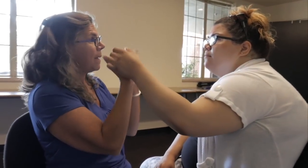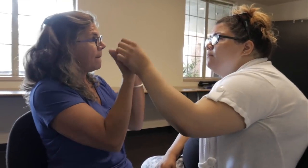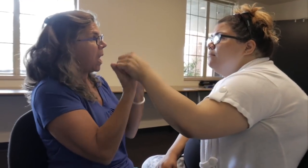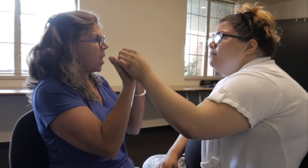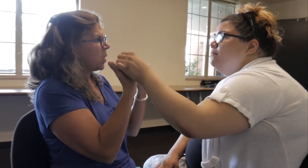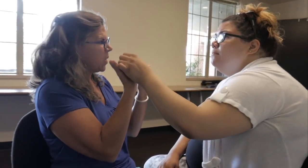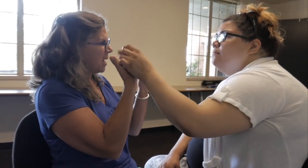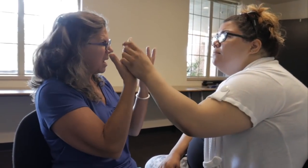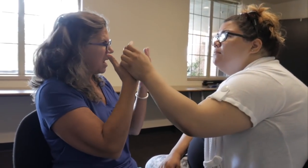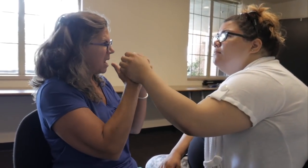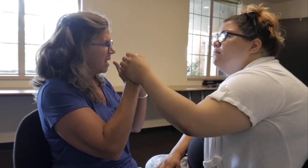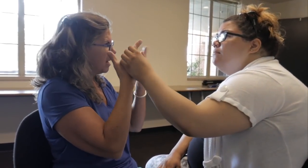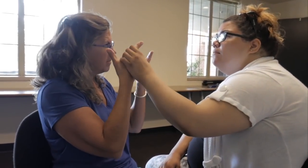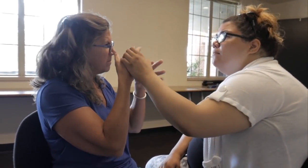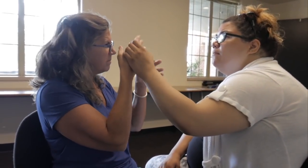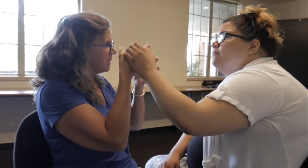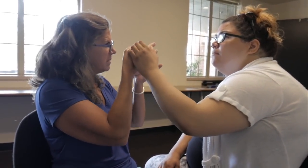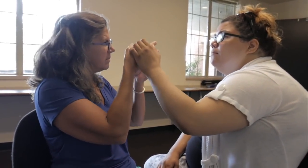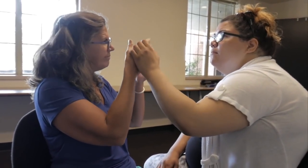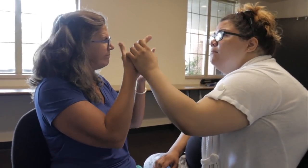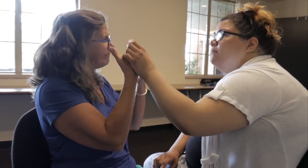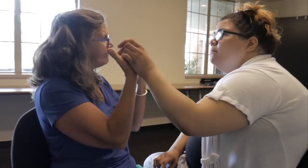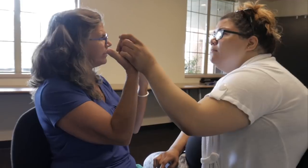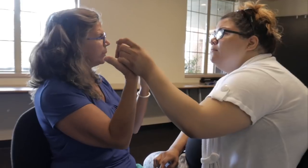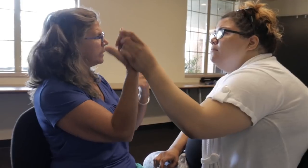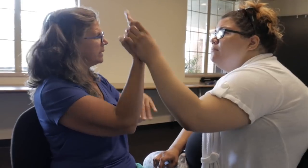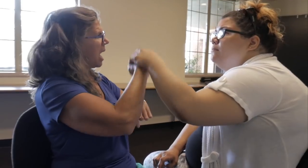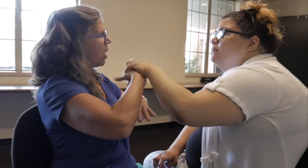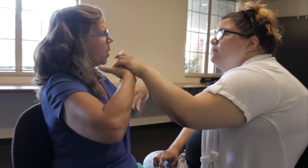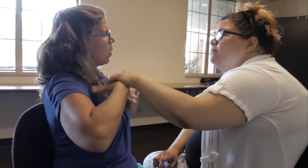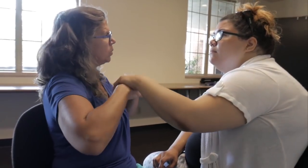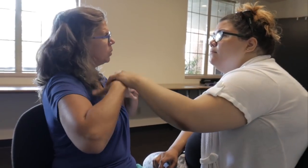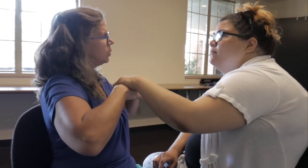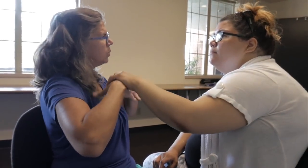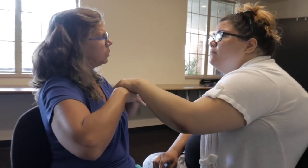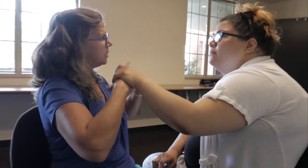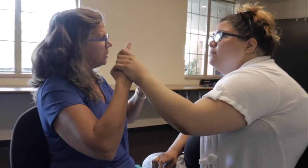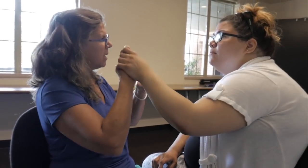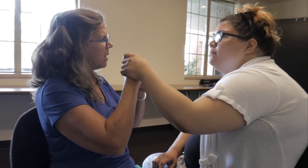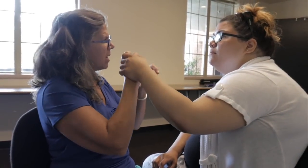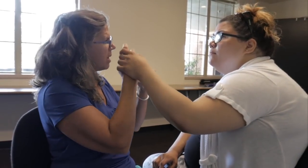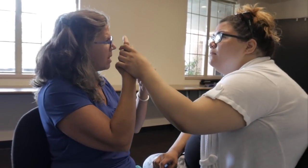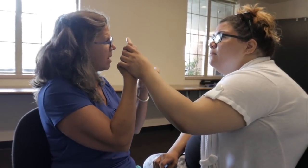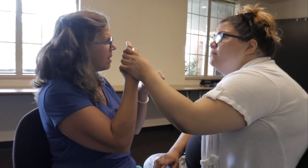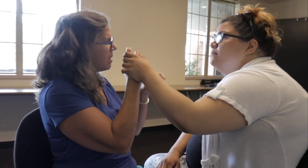tactile elements in every part of the production, from set design to costumes.